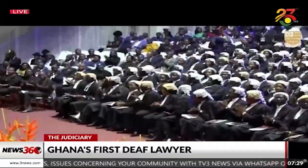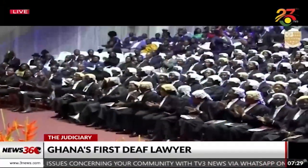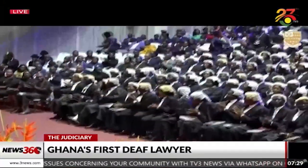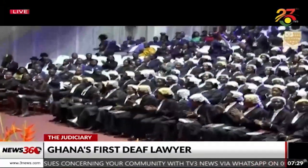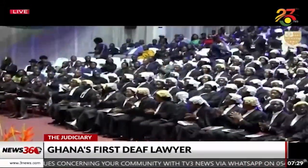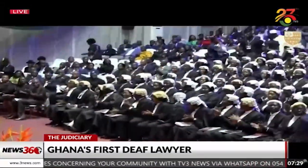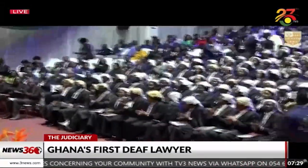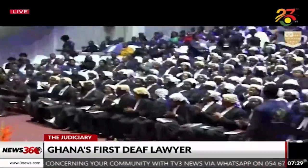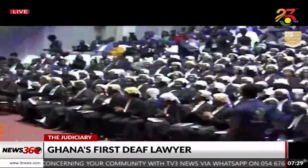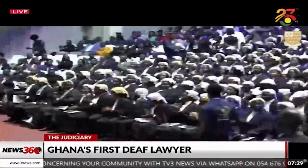Juventus Durina